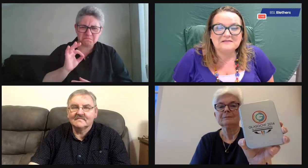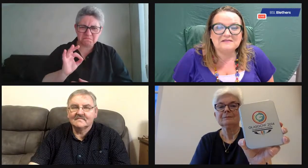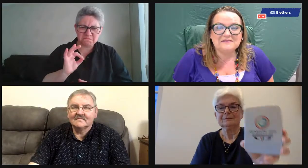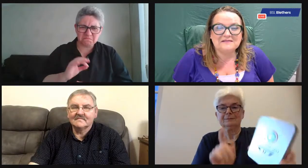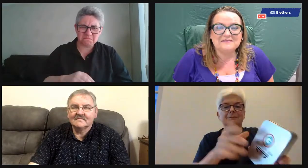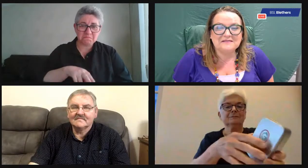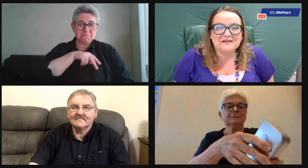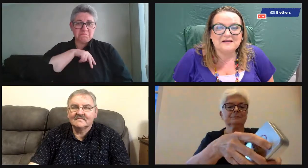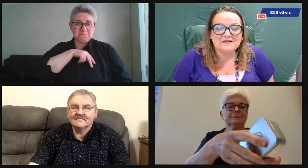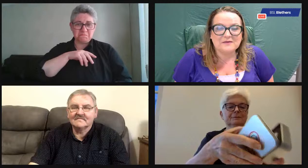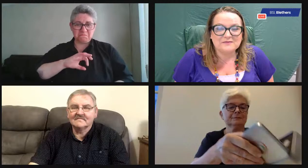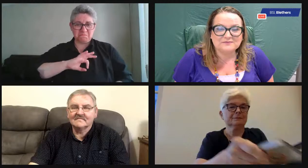What's in the box?